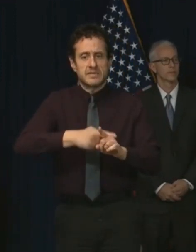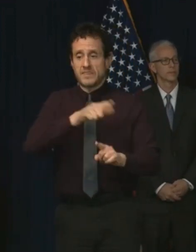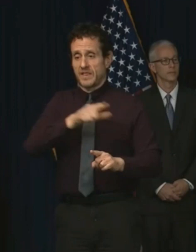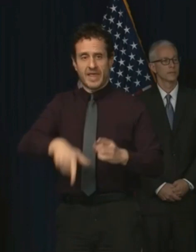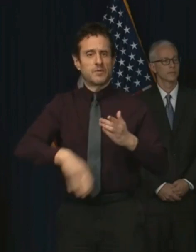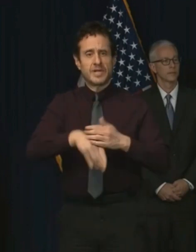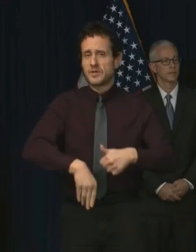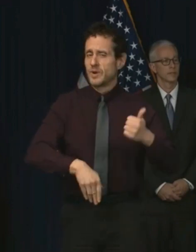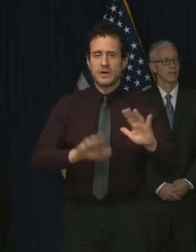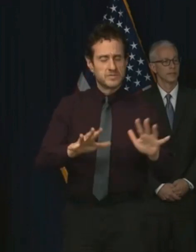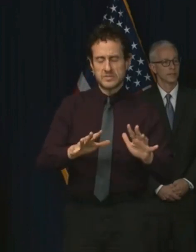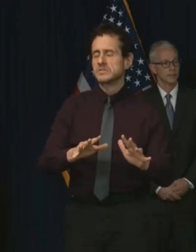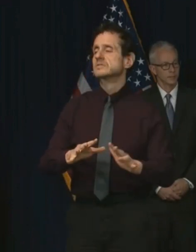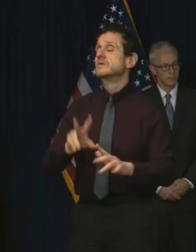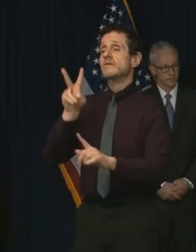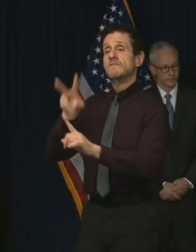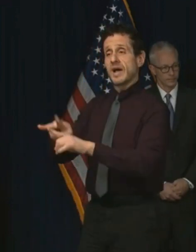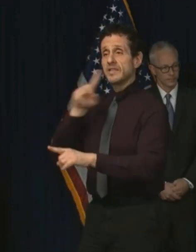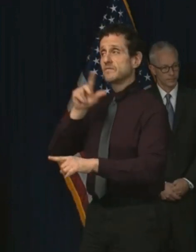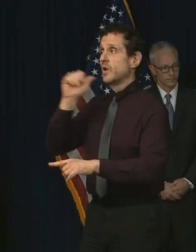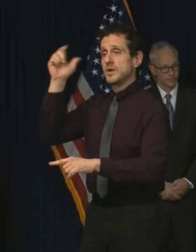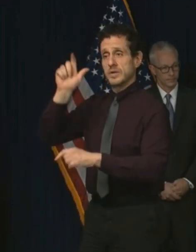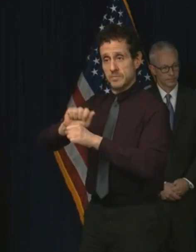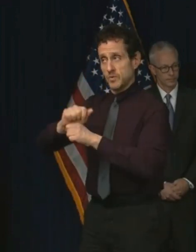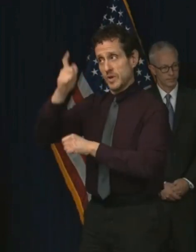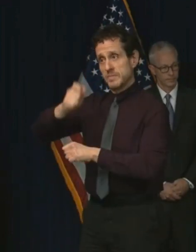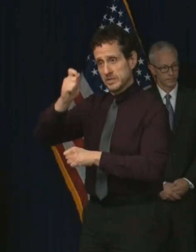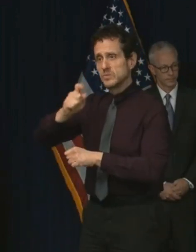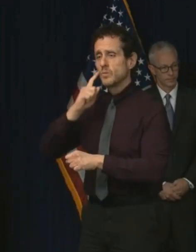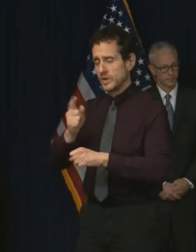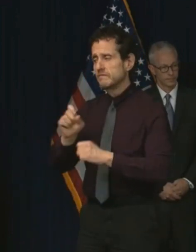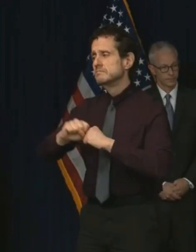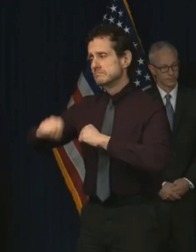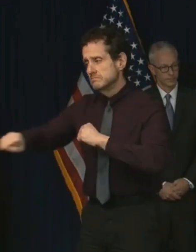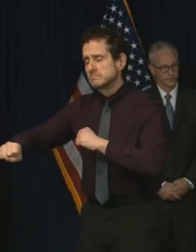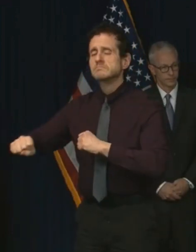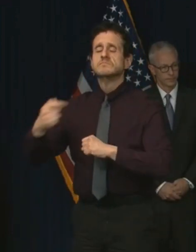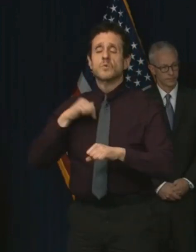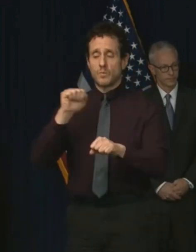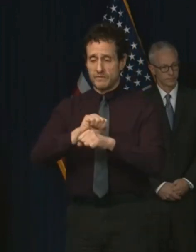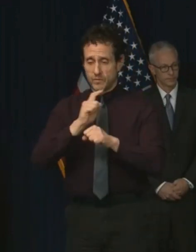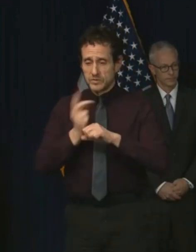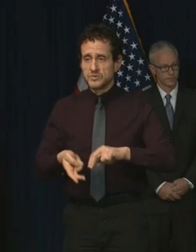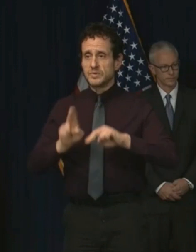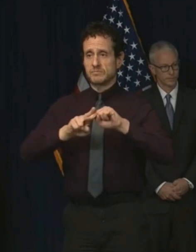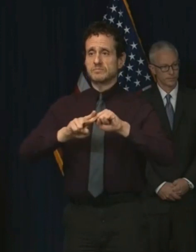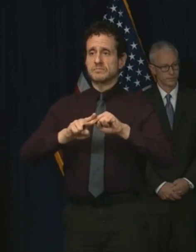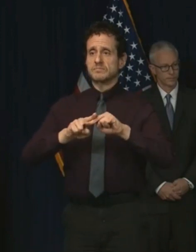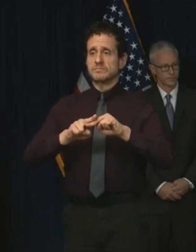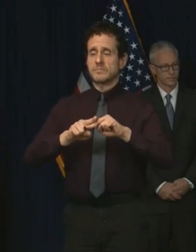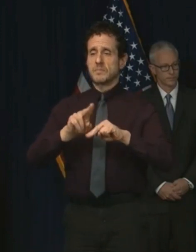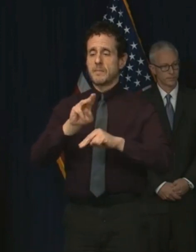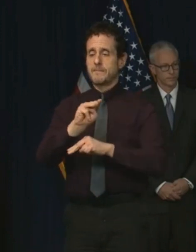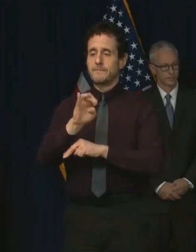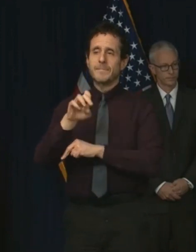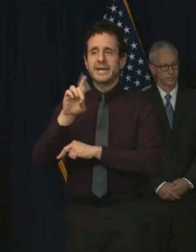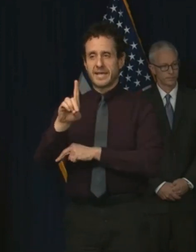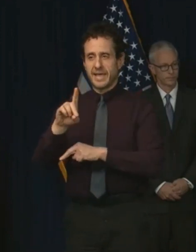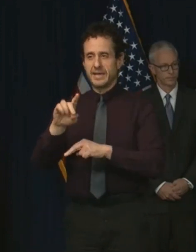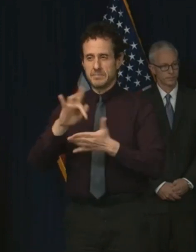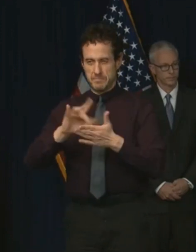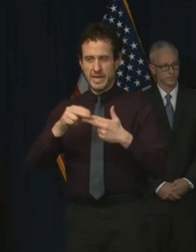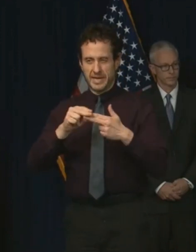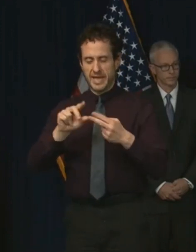filing deadline, increased unemployment eligibility, and work to expand our Medicaid and SNAP programs. There are